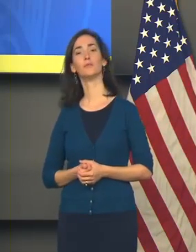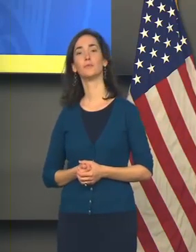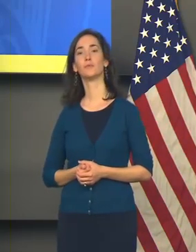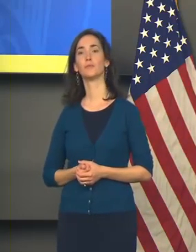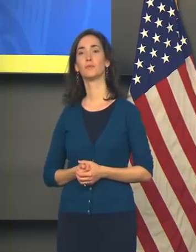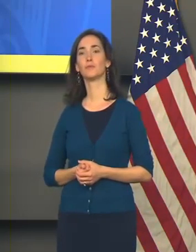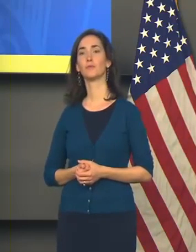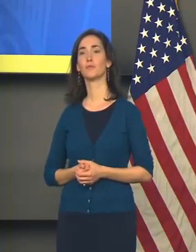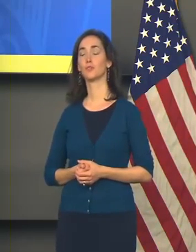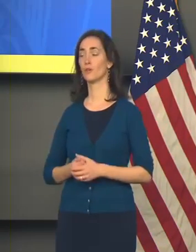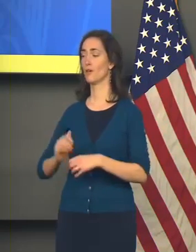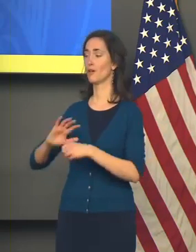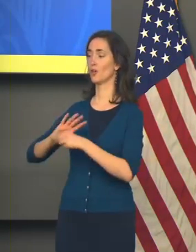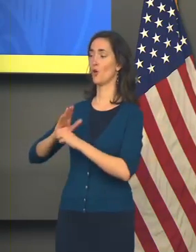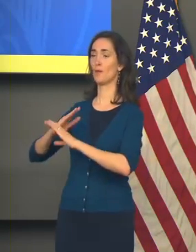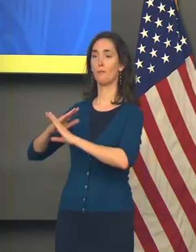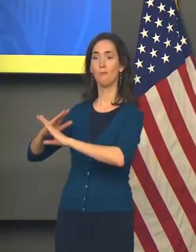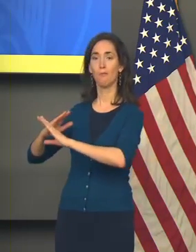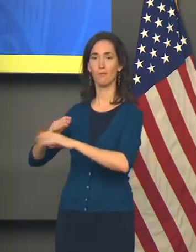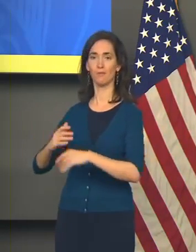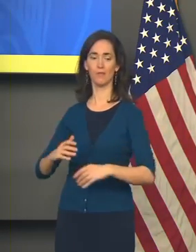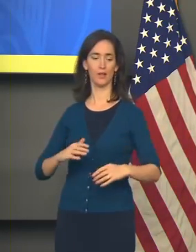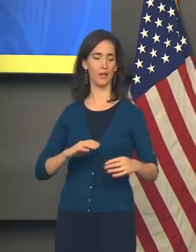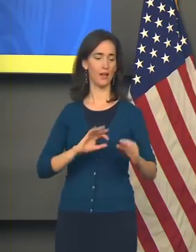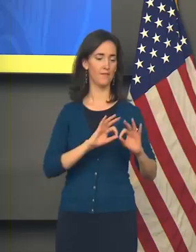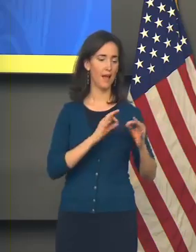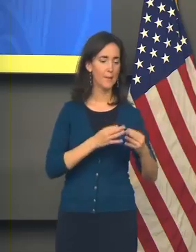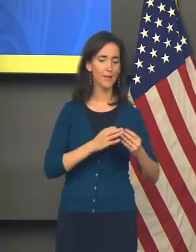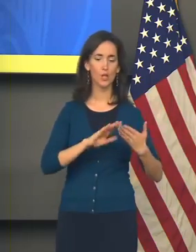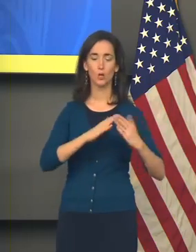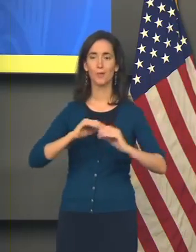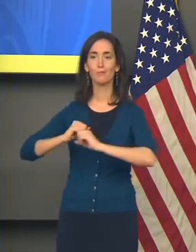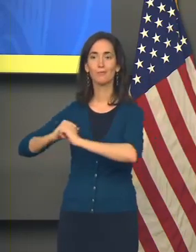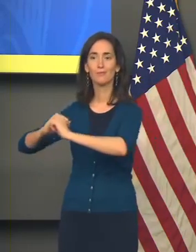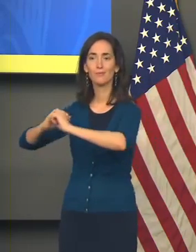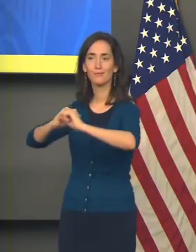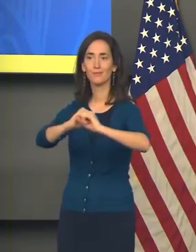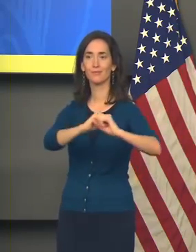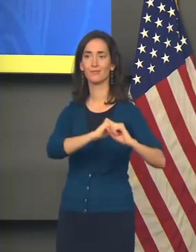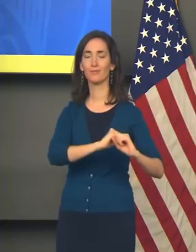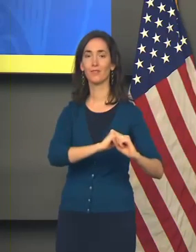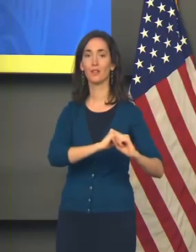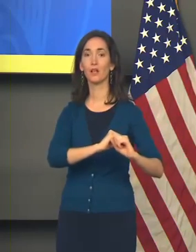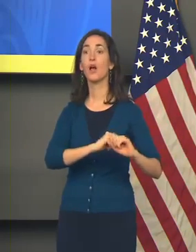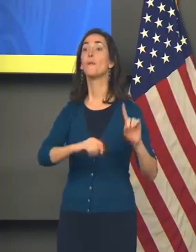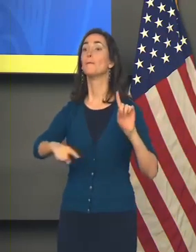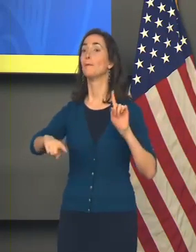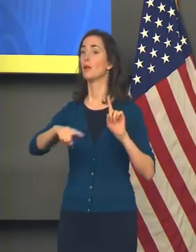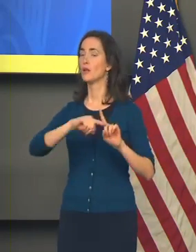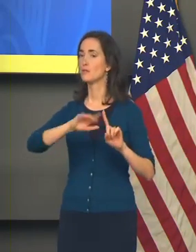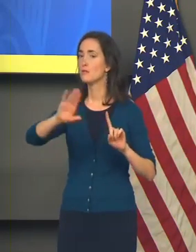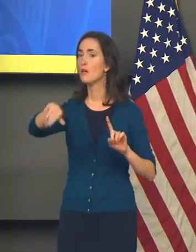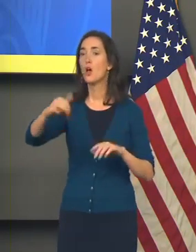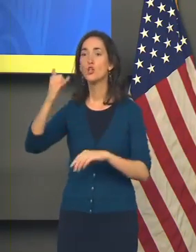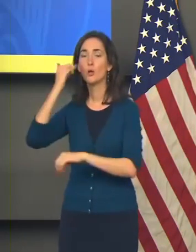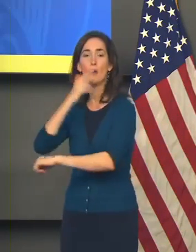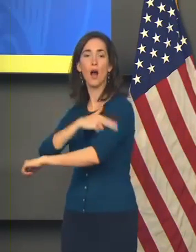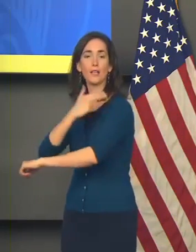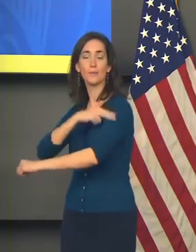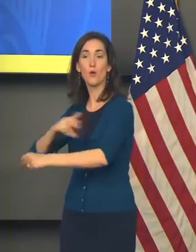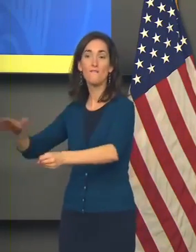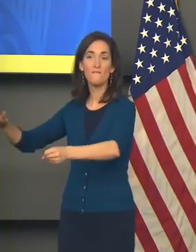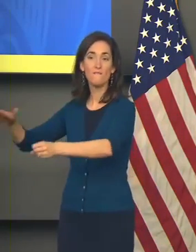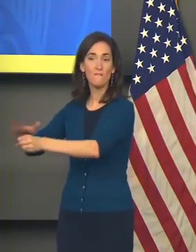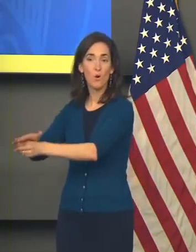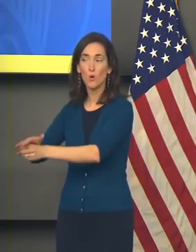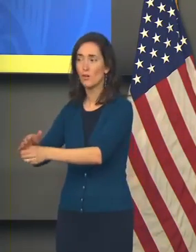from COVID and your family, your community. But it's more than that. Because if a hospital is full and it doesn't have the